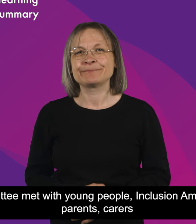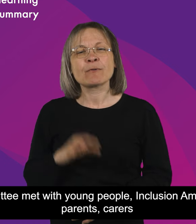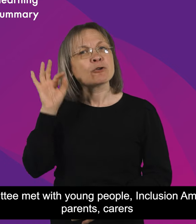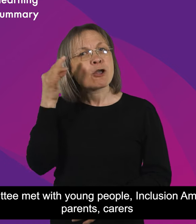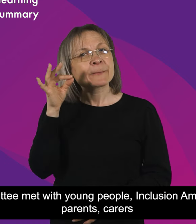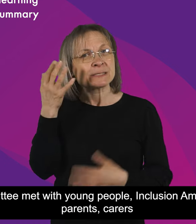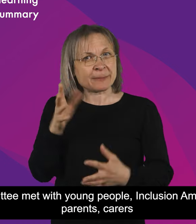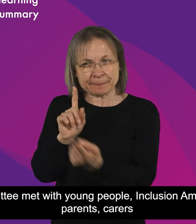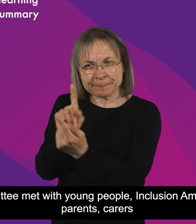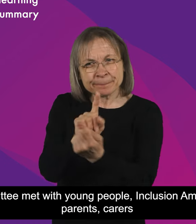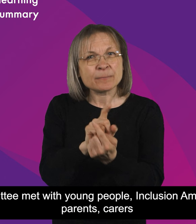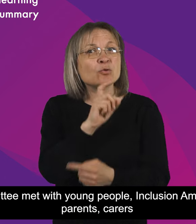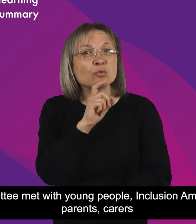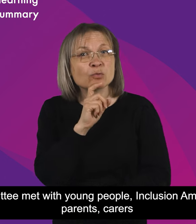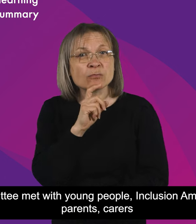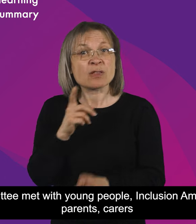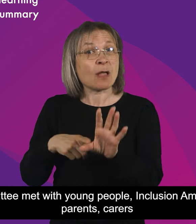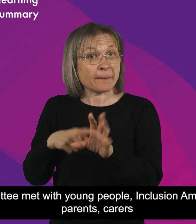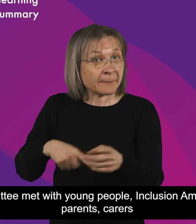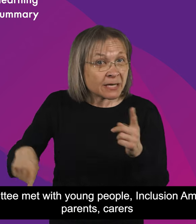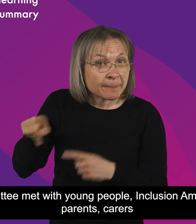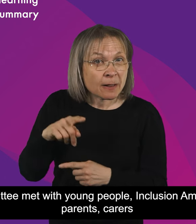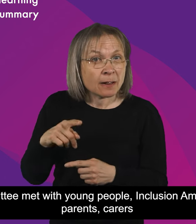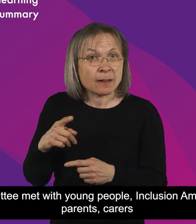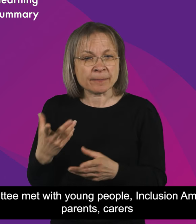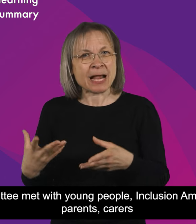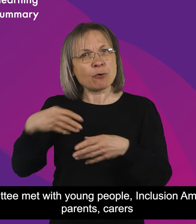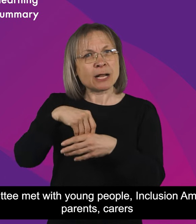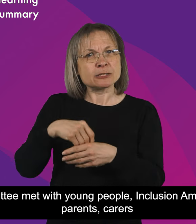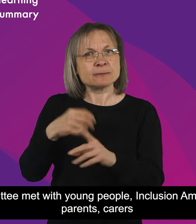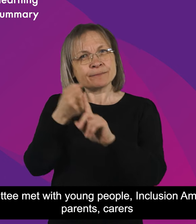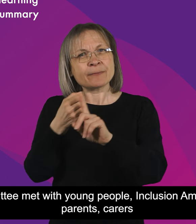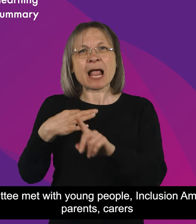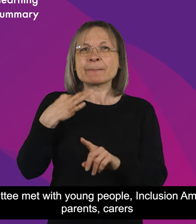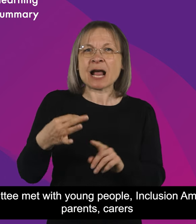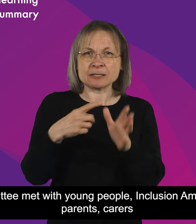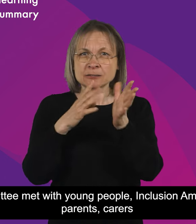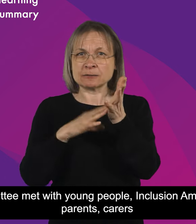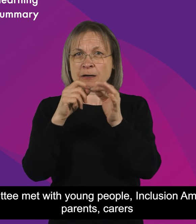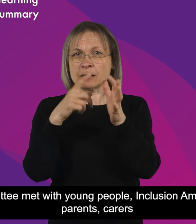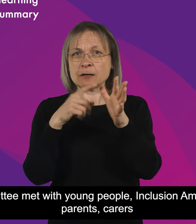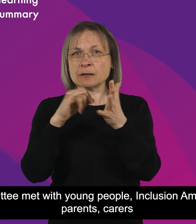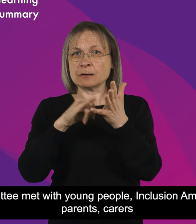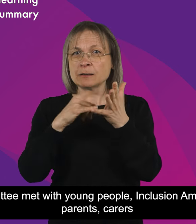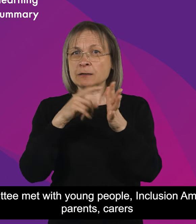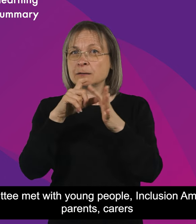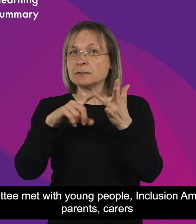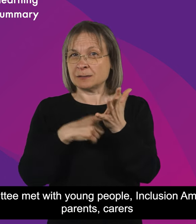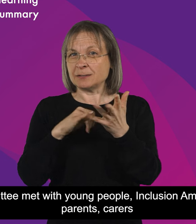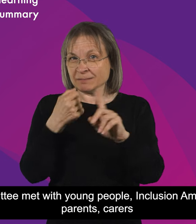The Committee met with young people, Inclusion Ambassadors, parents, carers and teachers at participation sessions